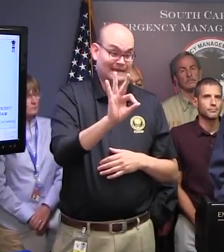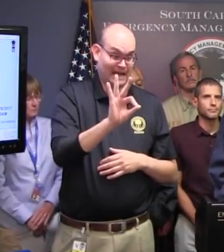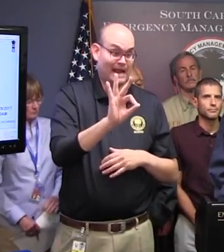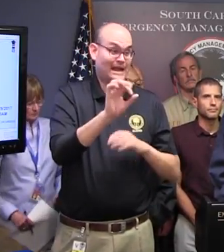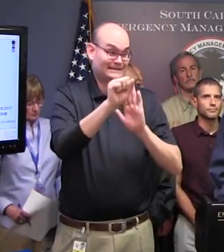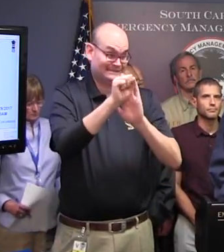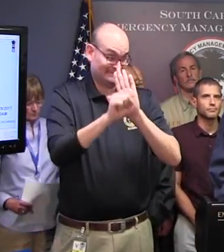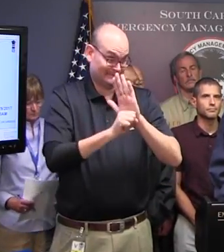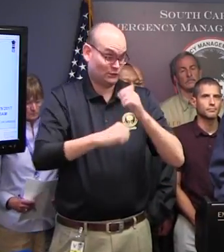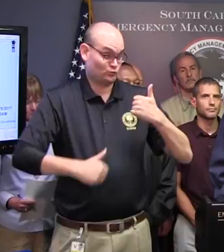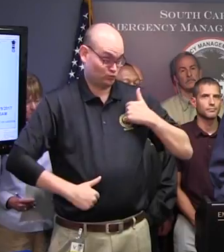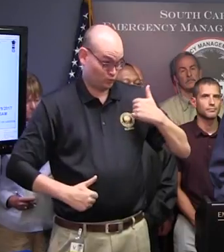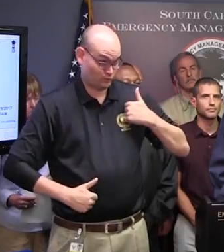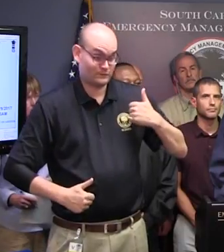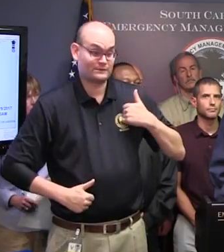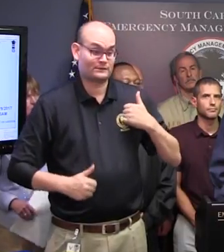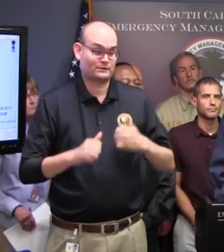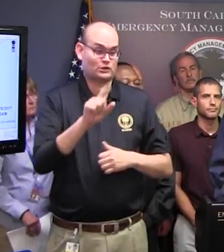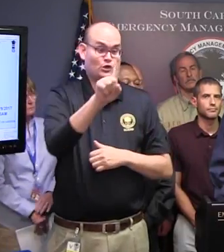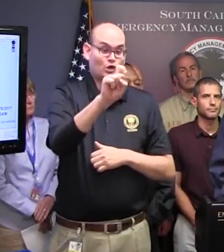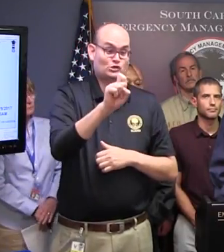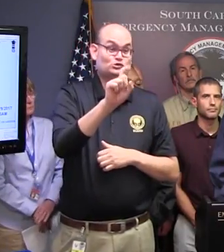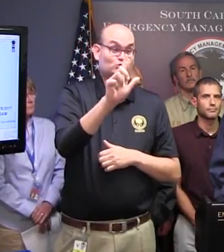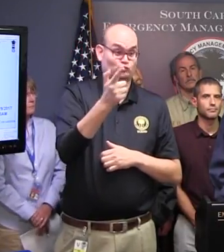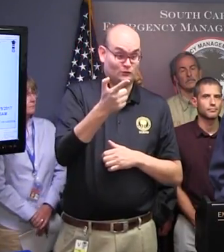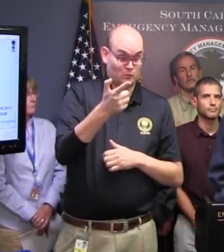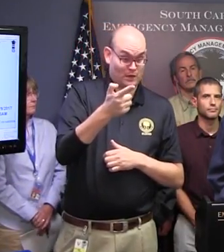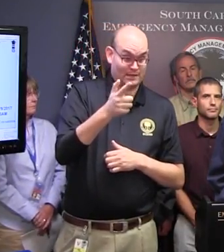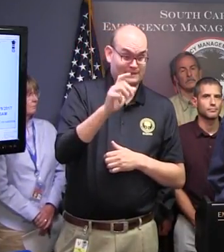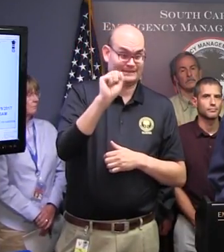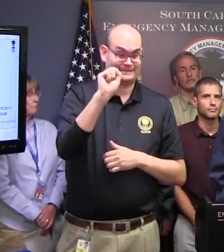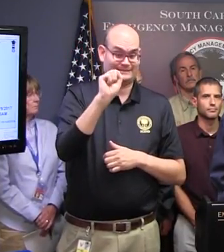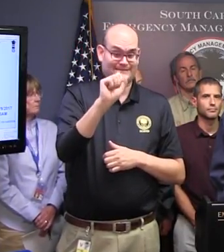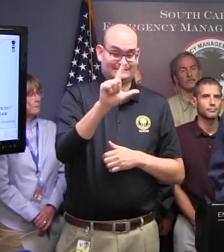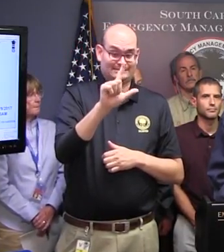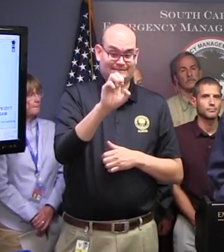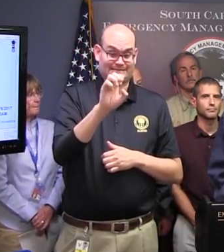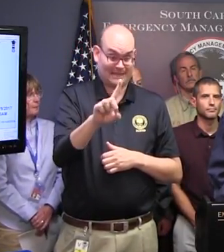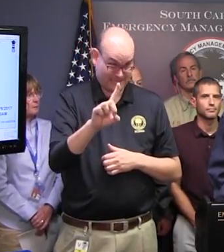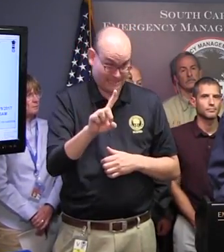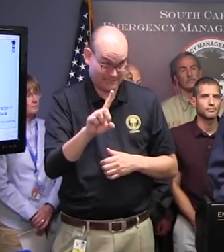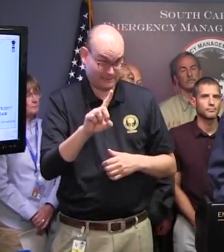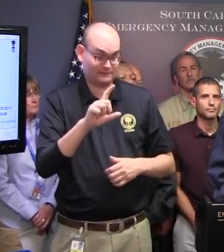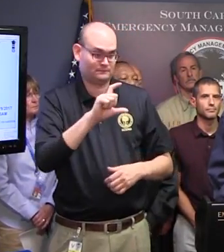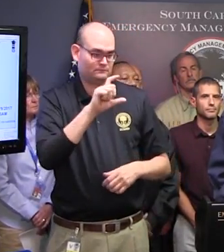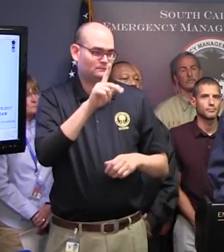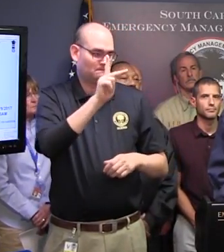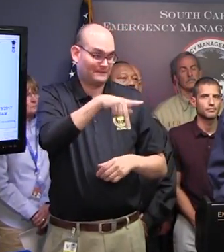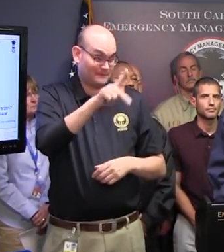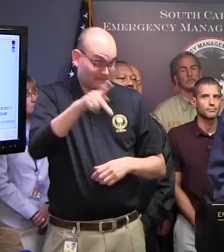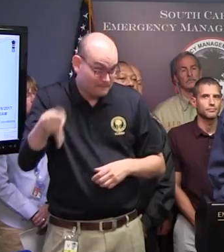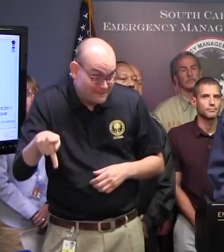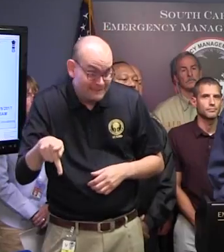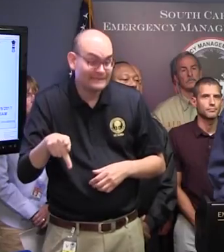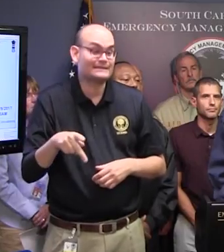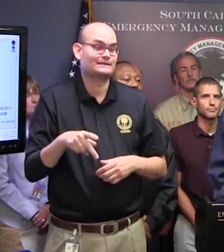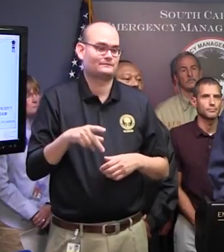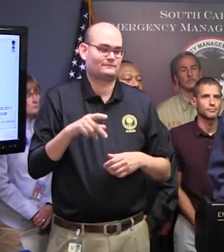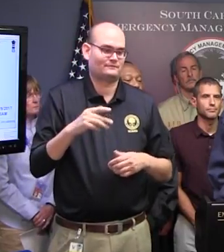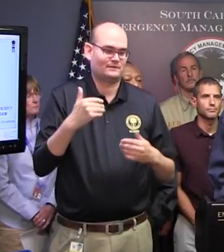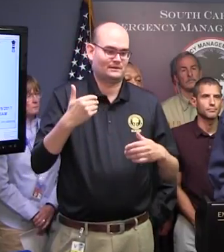121 SLED, probation, pardon, and parole, and Department of Natural Resources agents on duty. We have